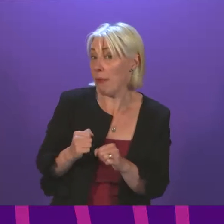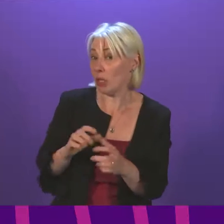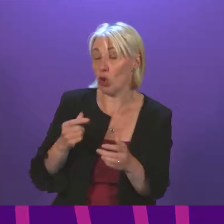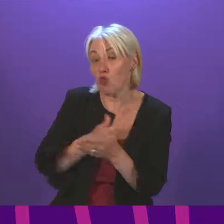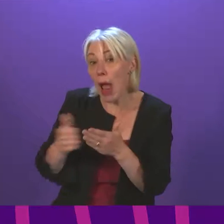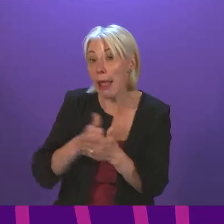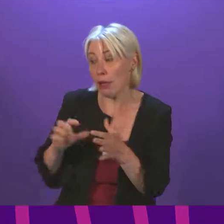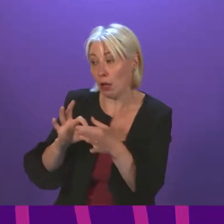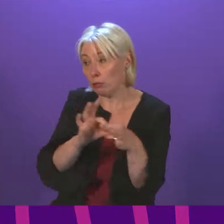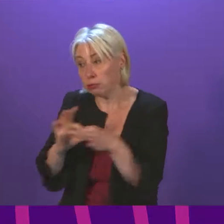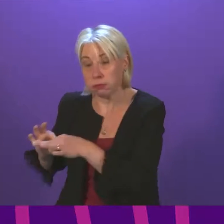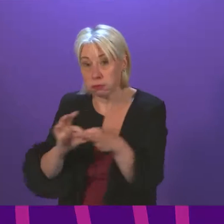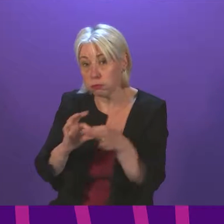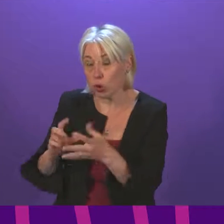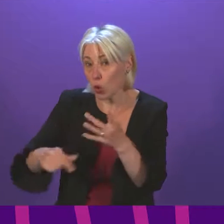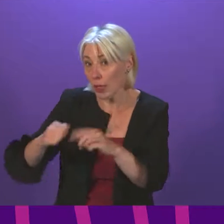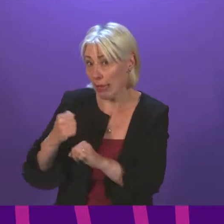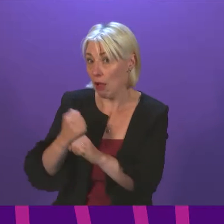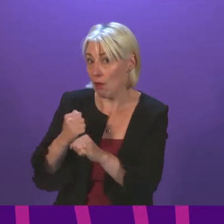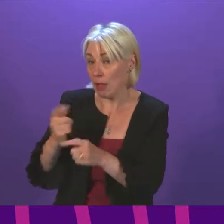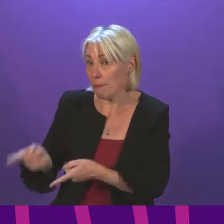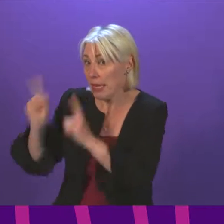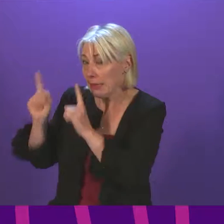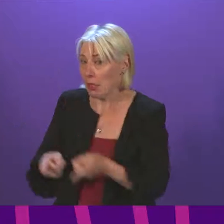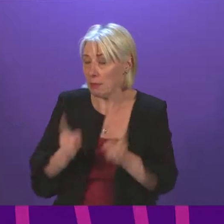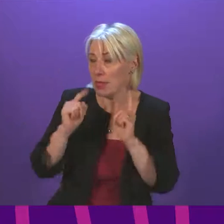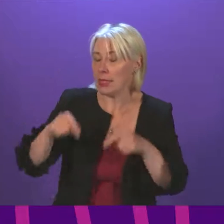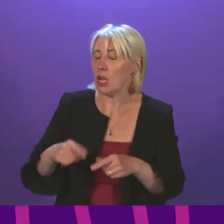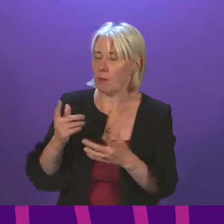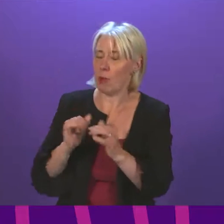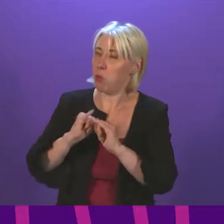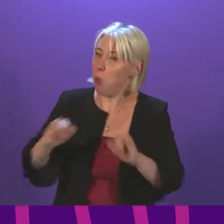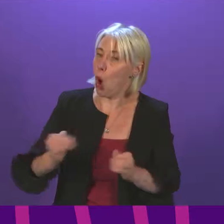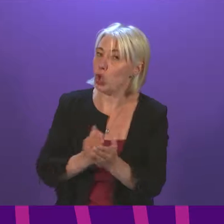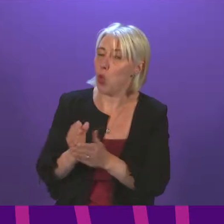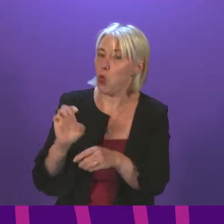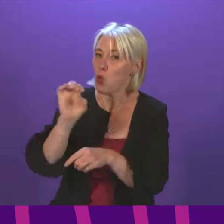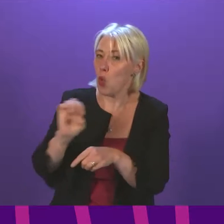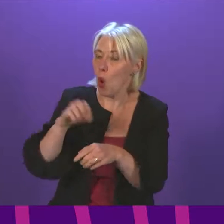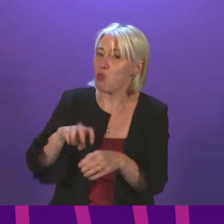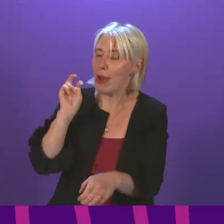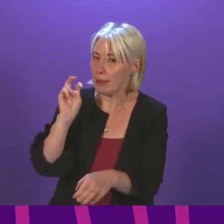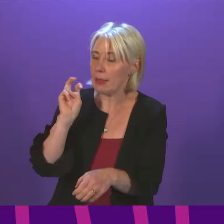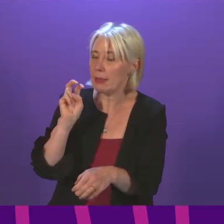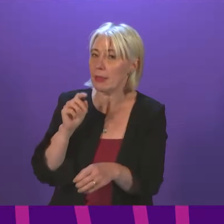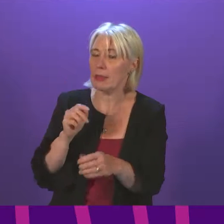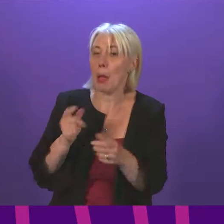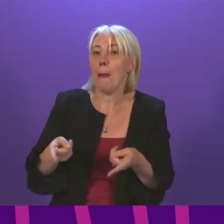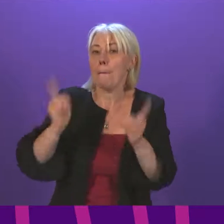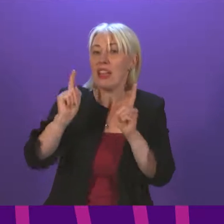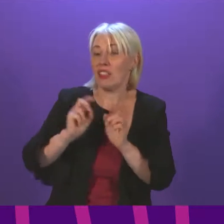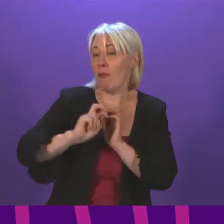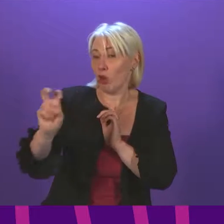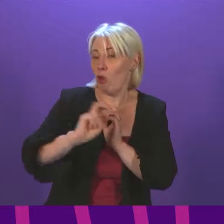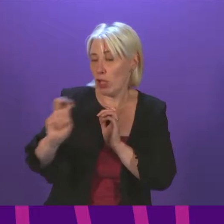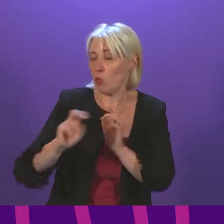UK Government counterparts on the issue which has been exacerbated by Brexit. The Minister for Transport is discussing the issue today with the UK